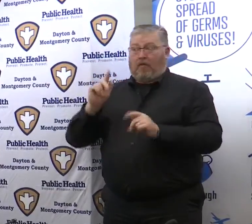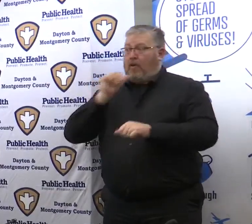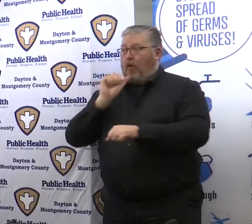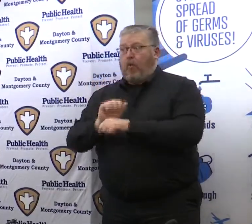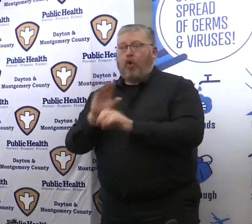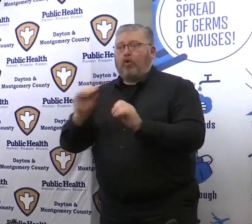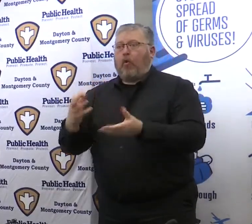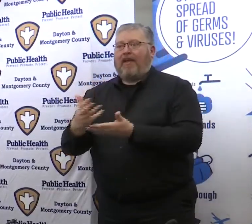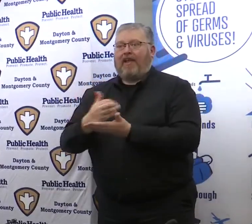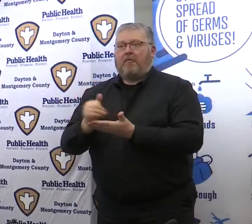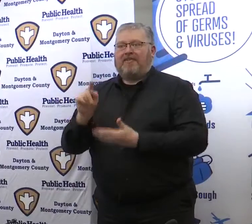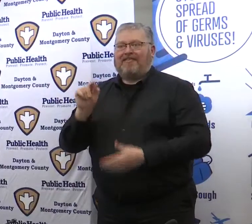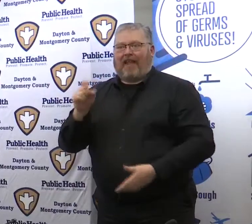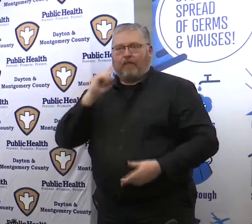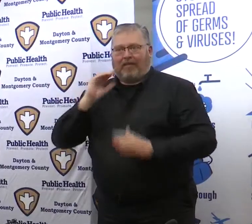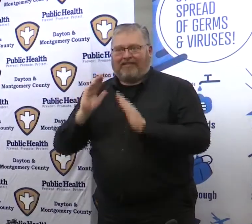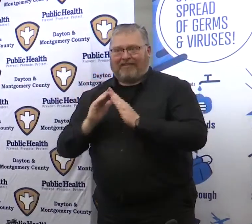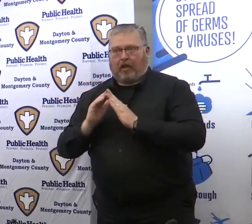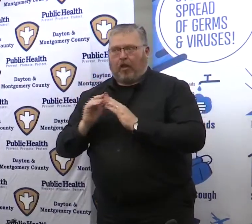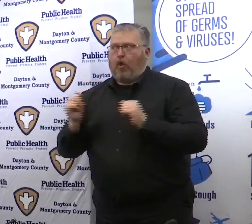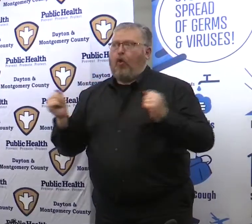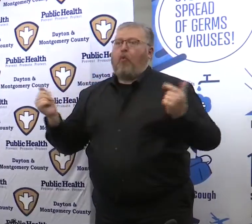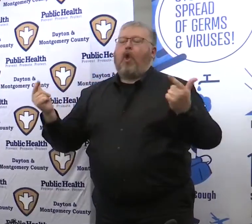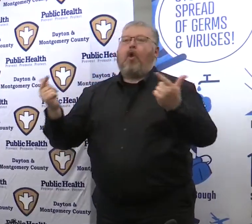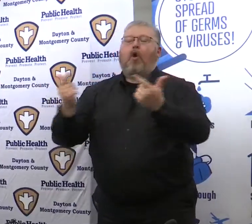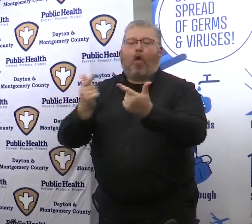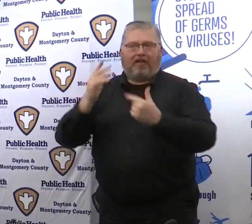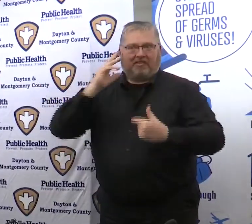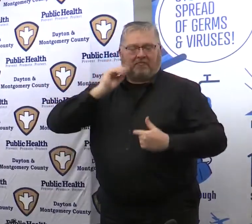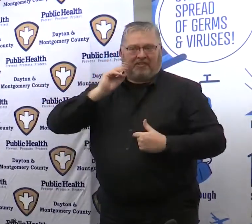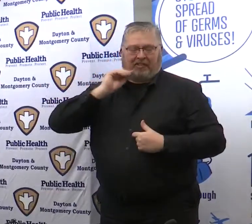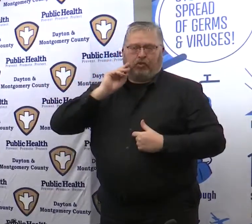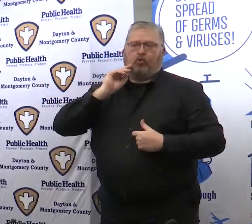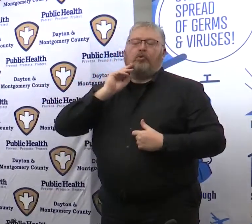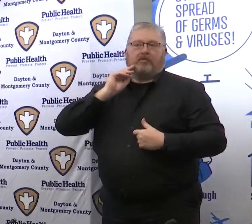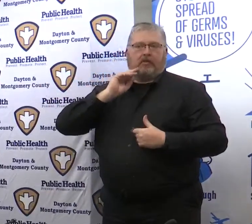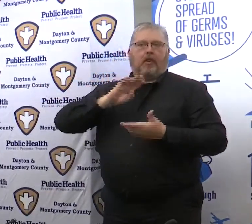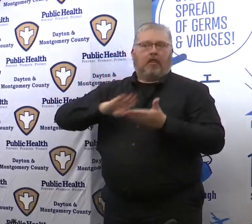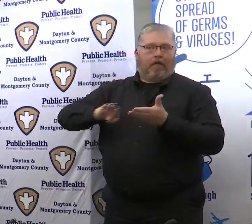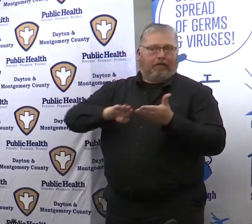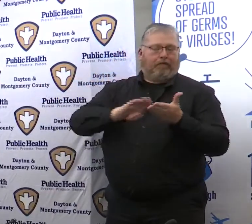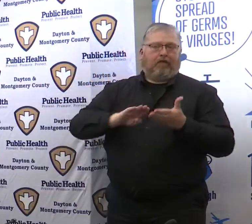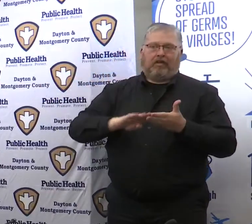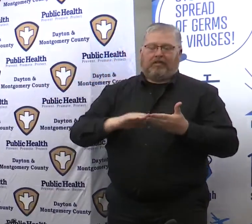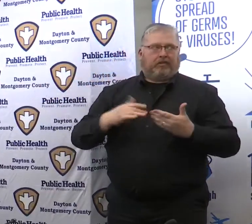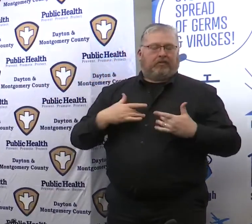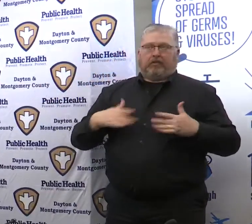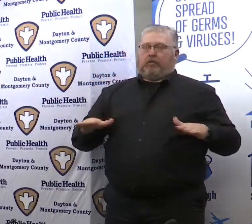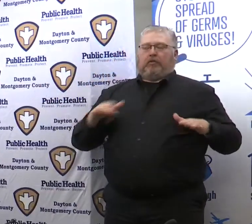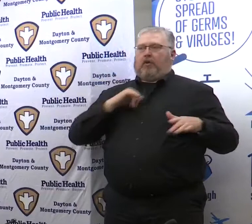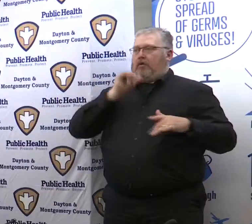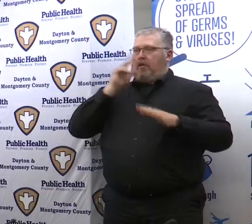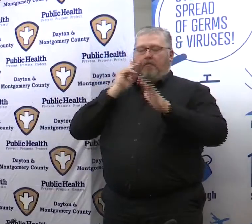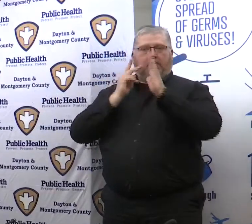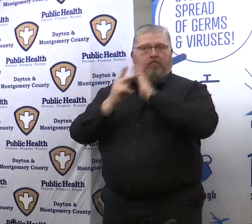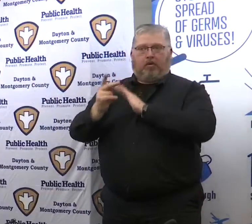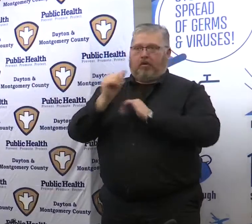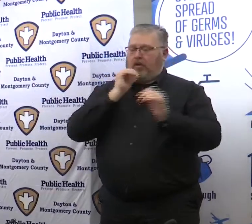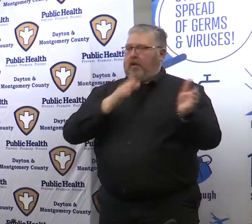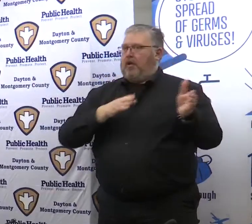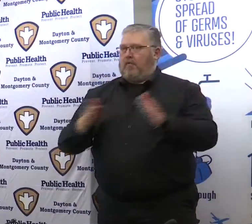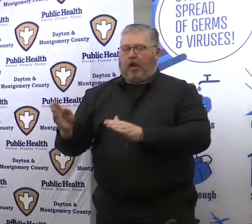no income tax for the city even so everybody is contracting in a way that they have never anticipated before